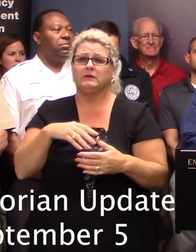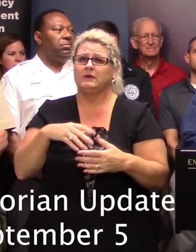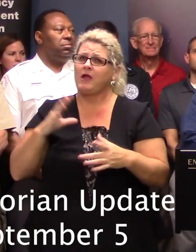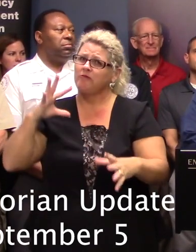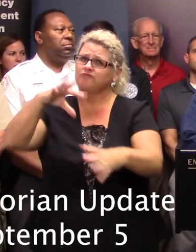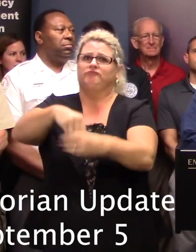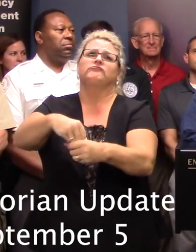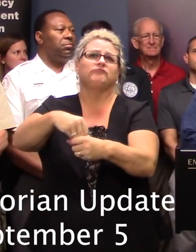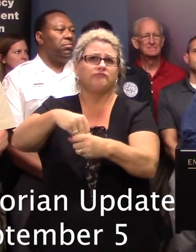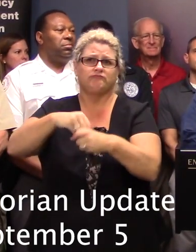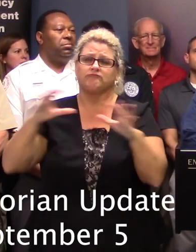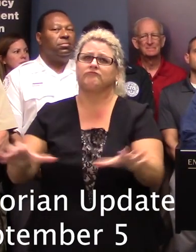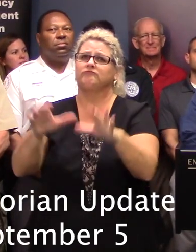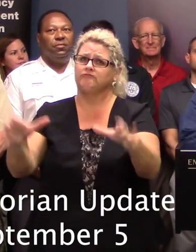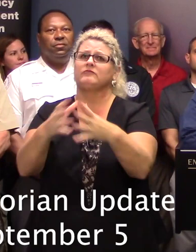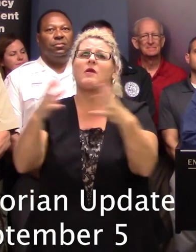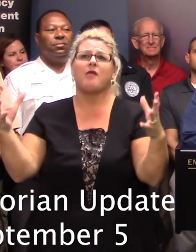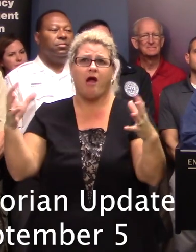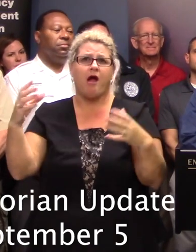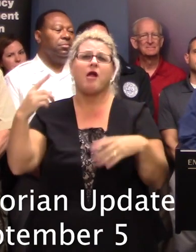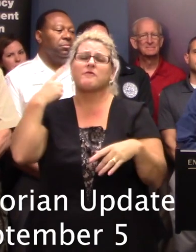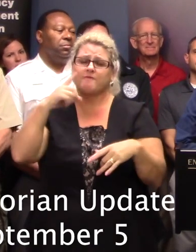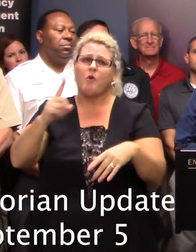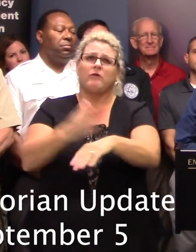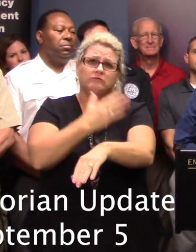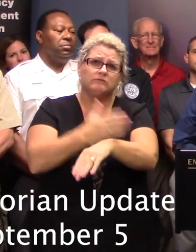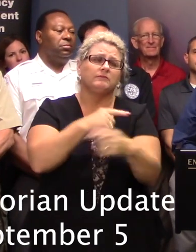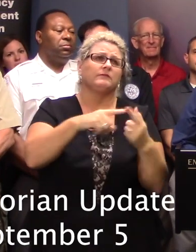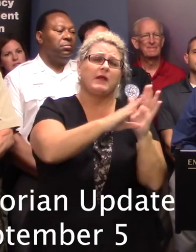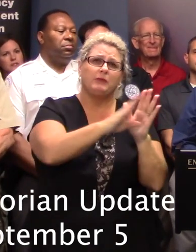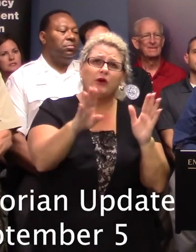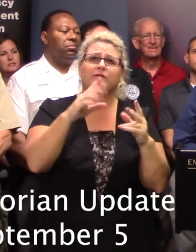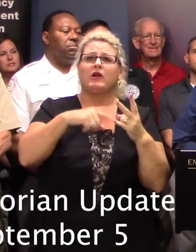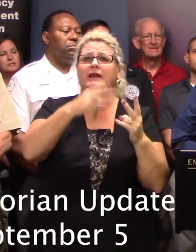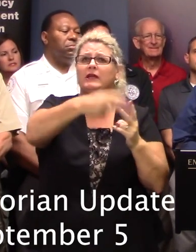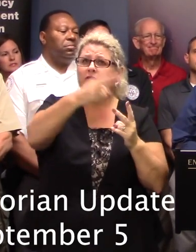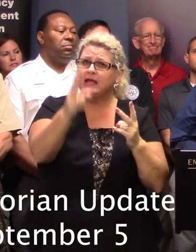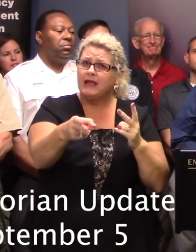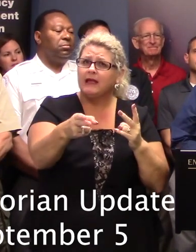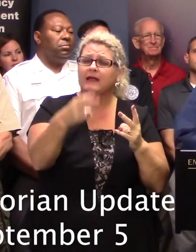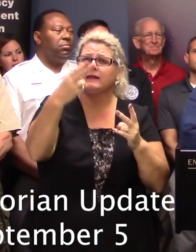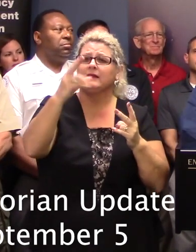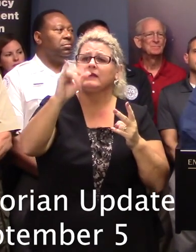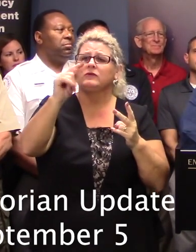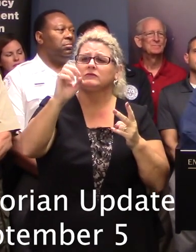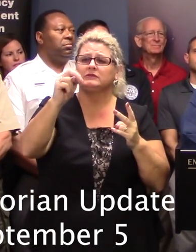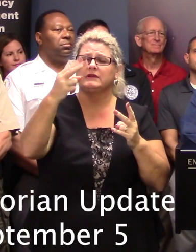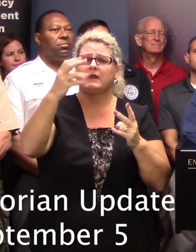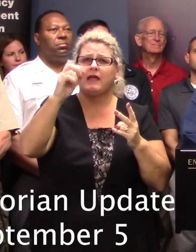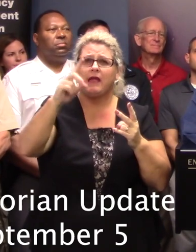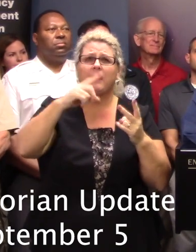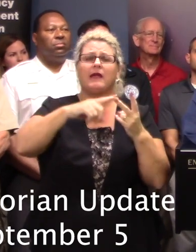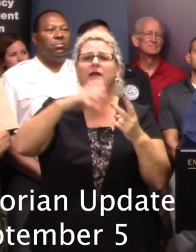response and recovery operations in the Beaufort, Hilton Head, and Edisto areas. We've gone